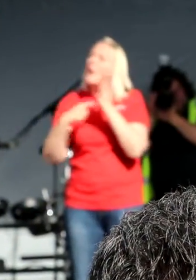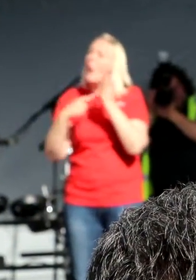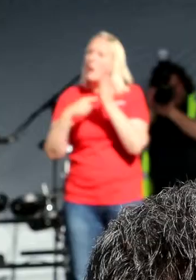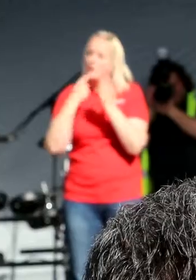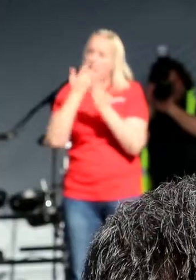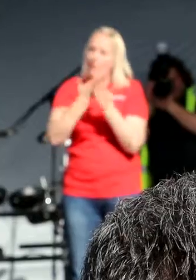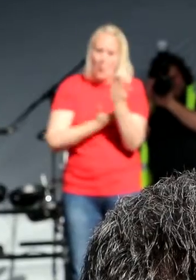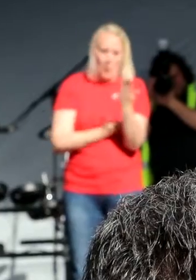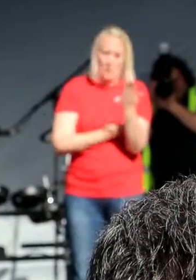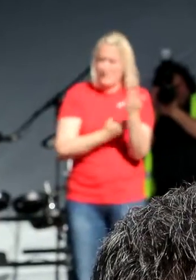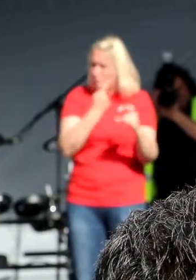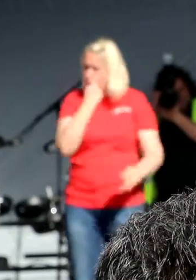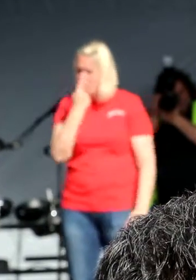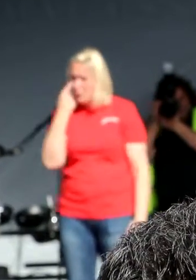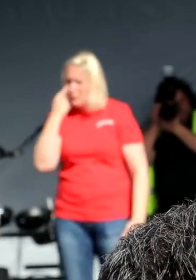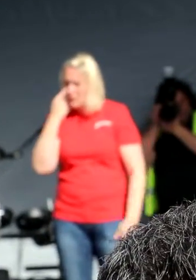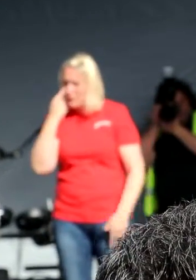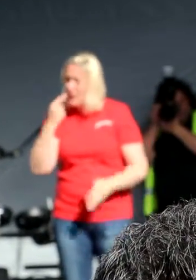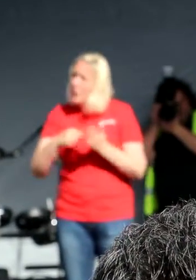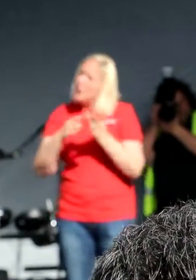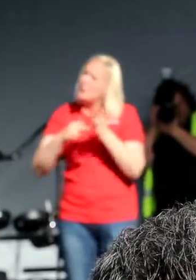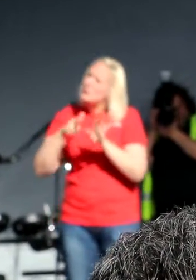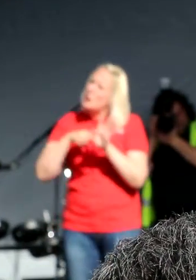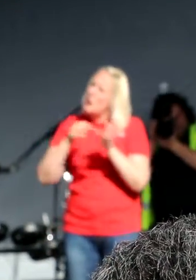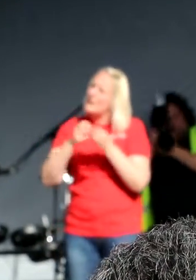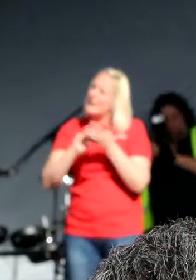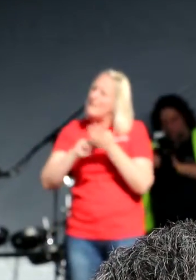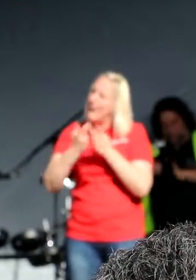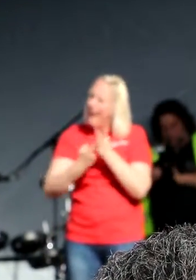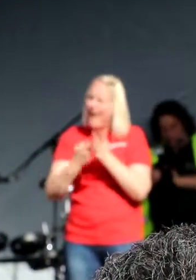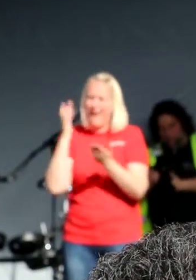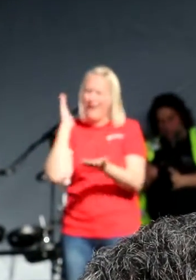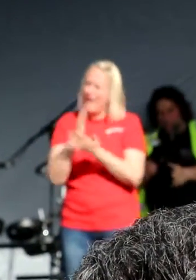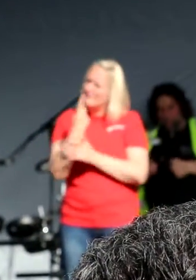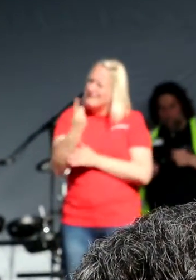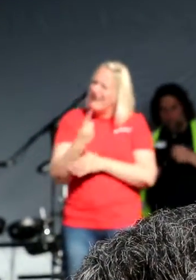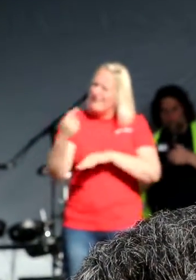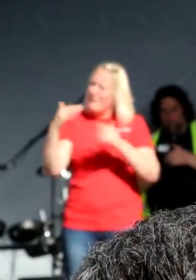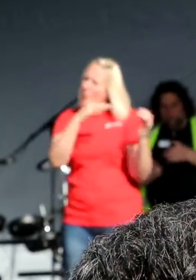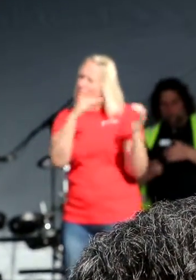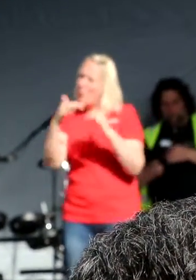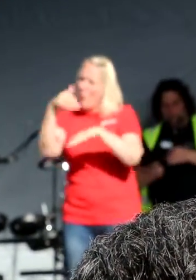Tony Blair is a war criminal who should face justice in the Hague.